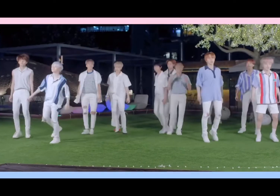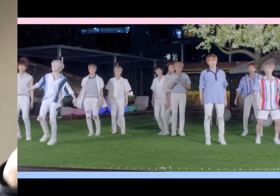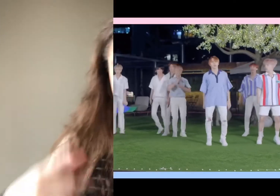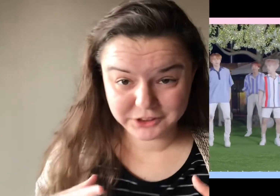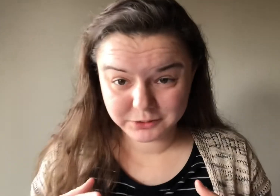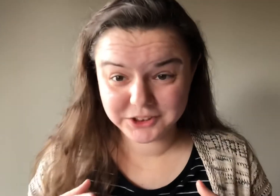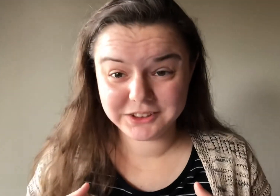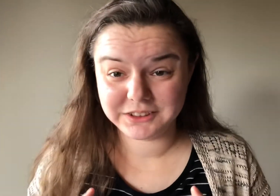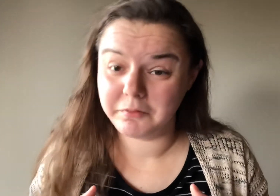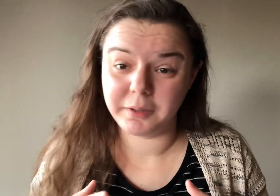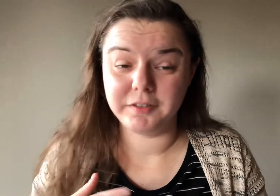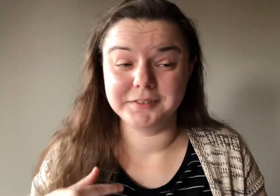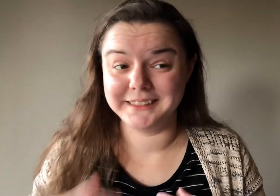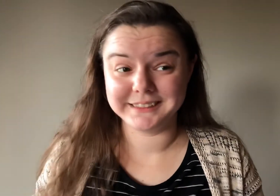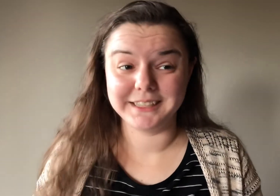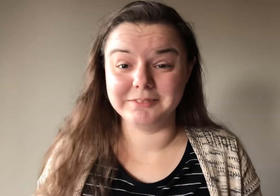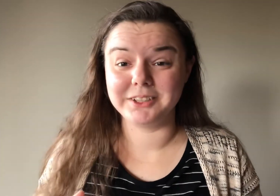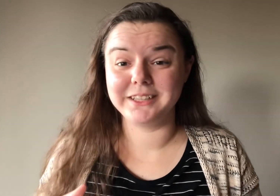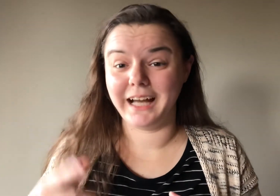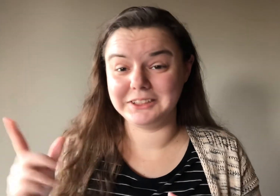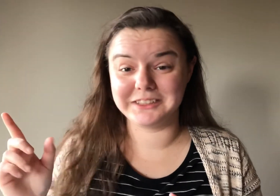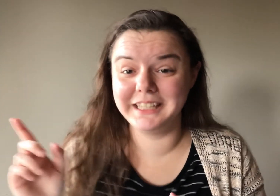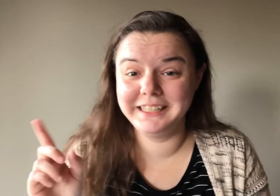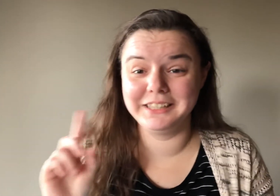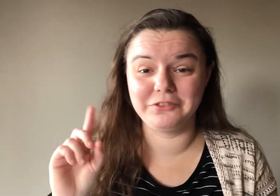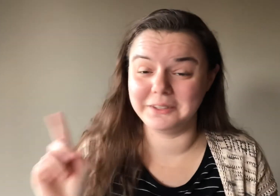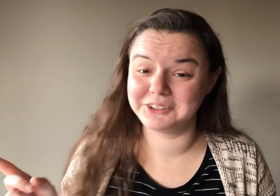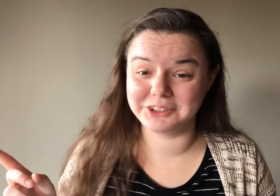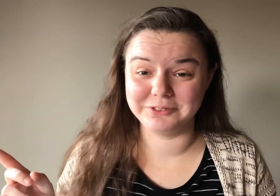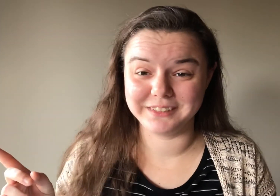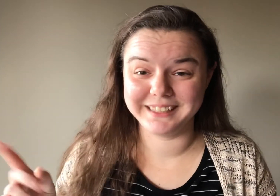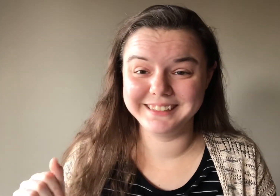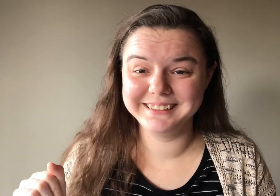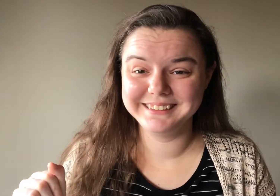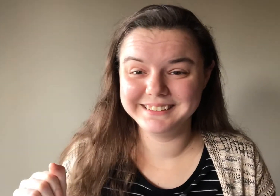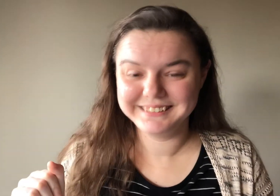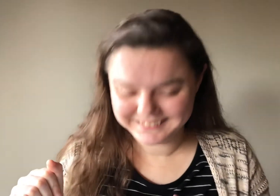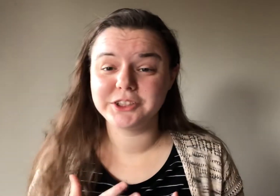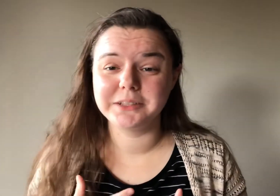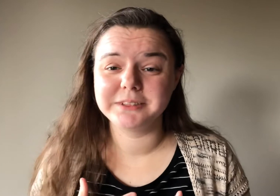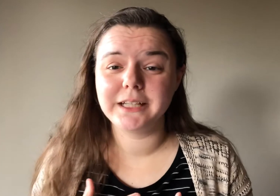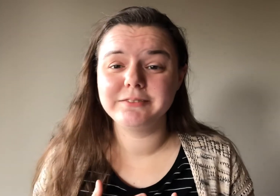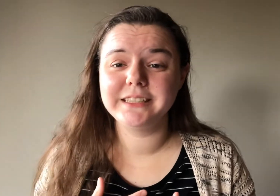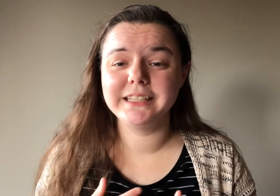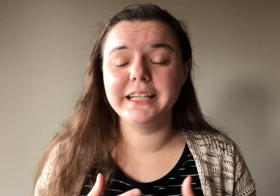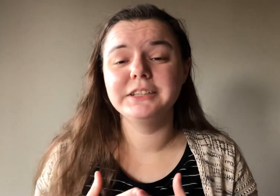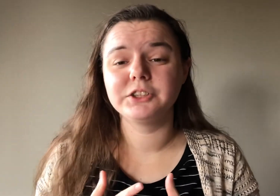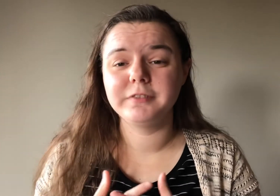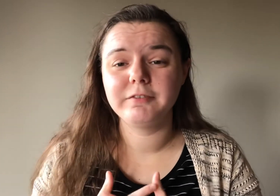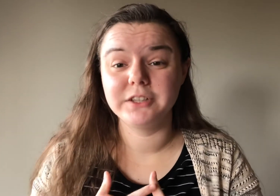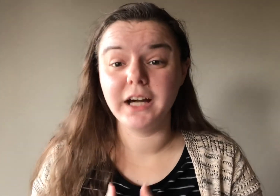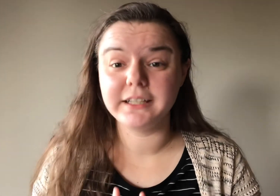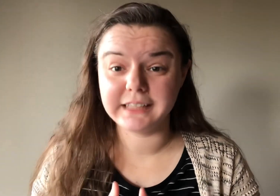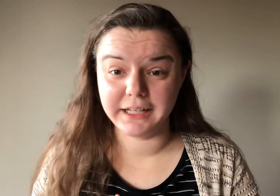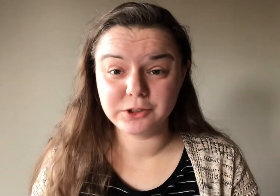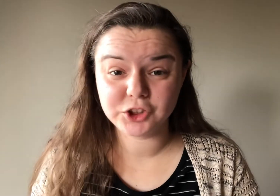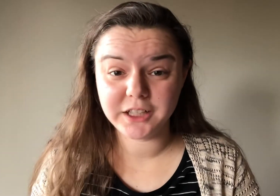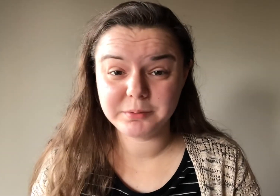Heart Switches are some of my favorite things ever. just think this one is so funny. Question number seven is your favorite non-title track